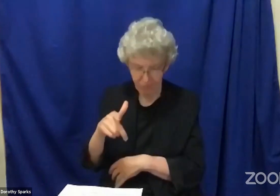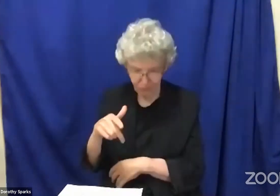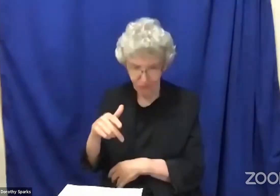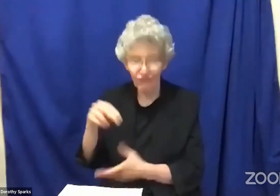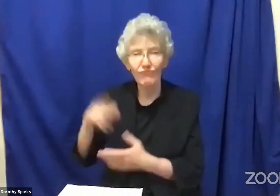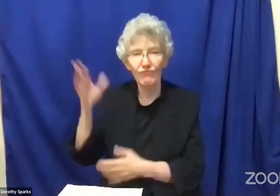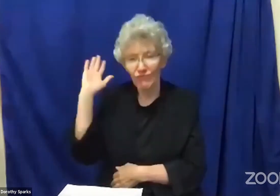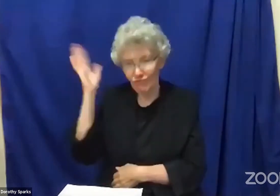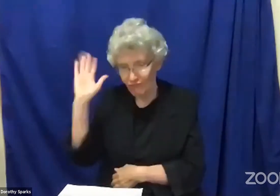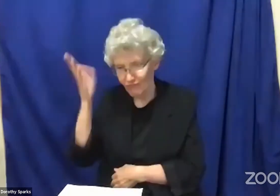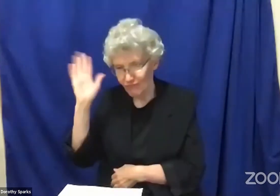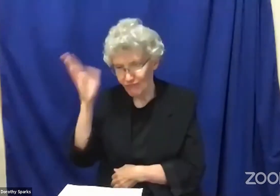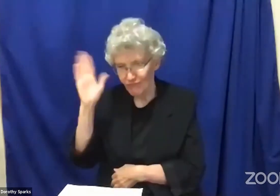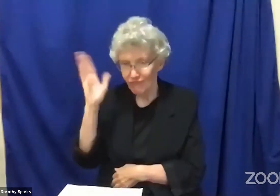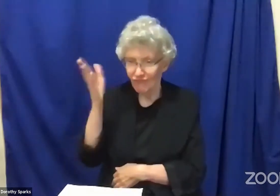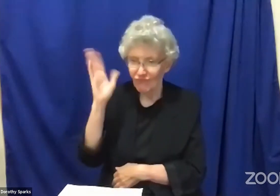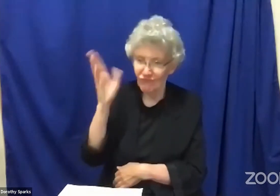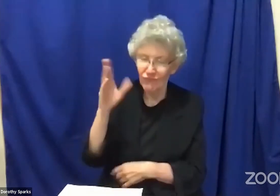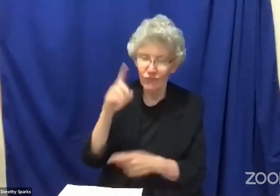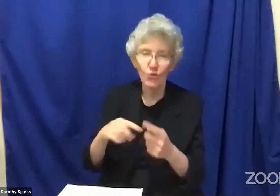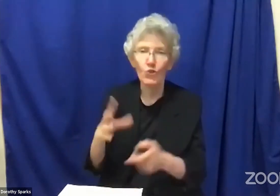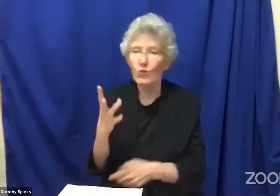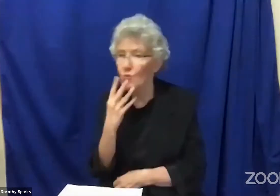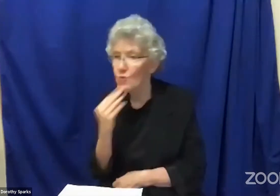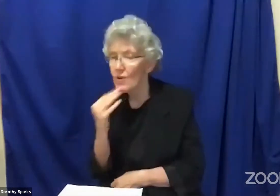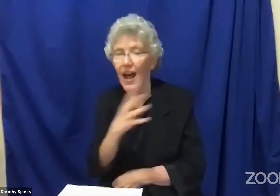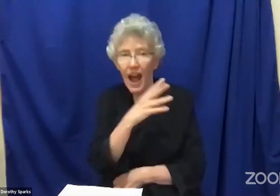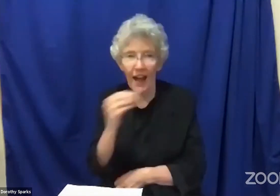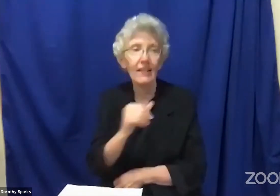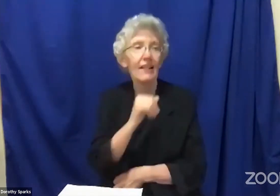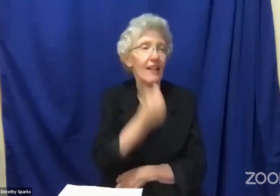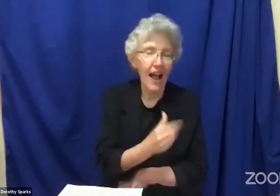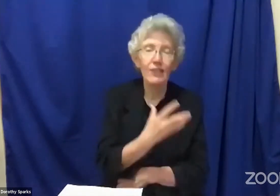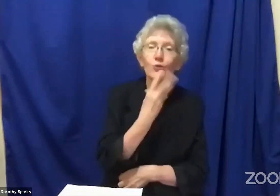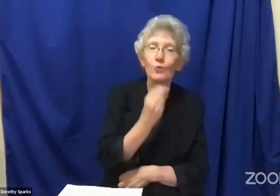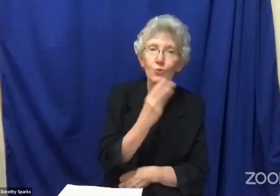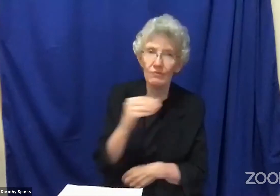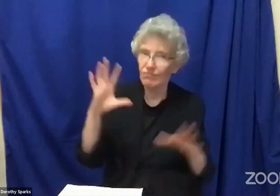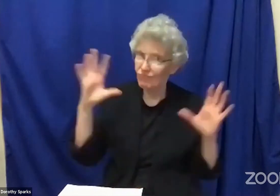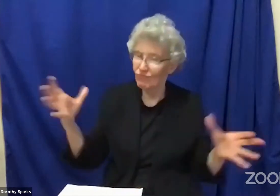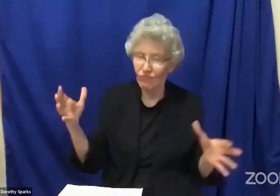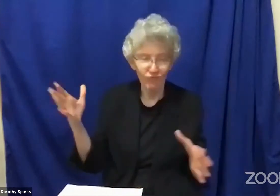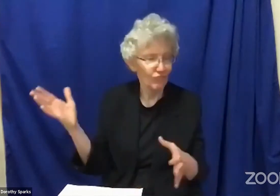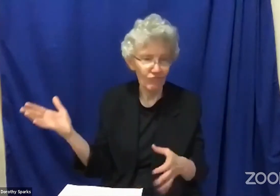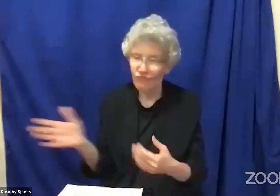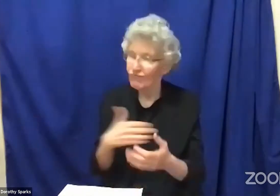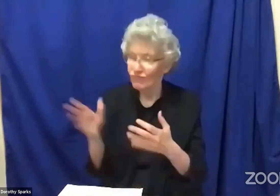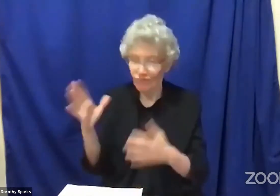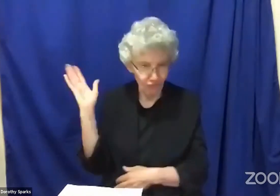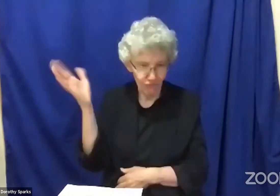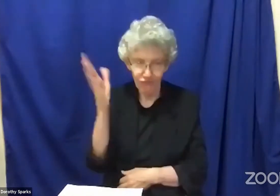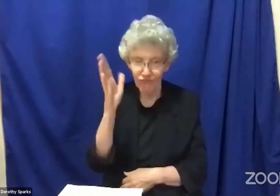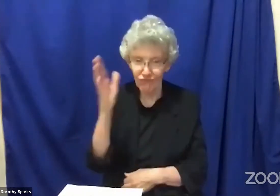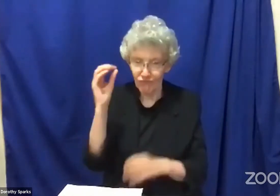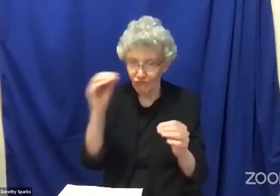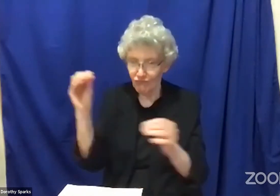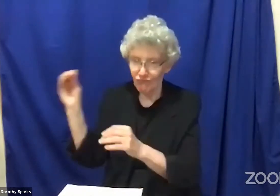He spoke to Jews and Gentiles and tried to win them over.